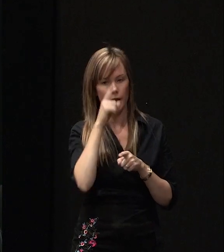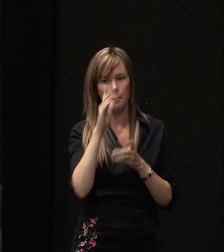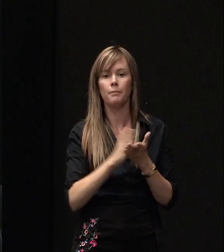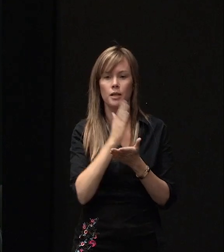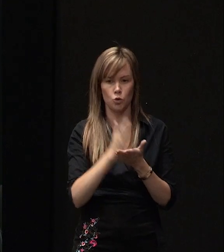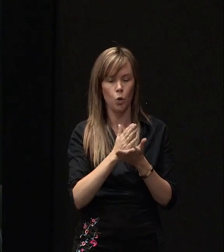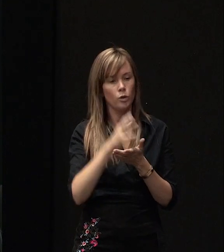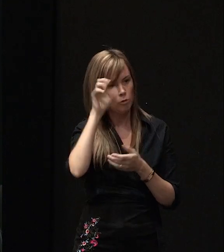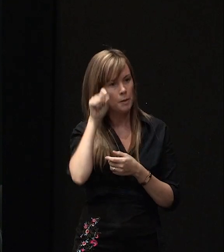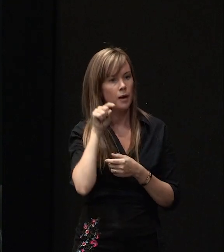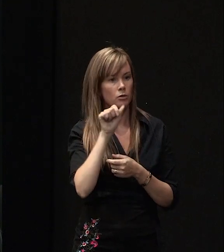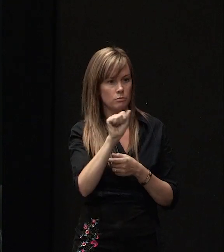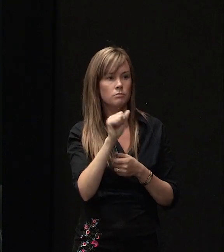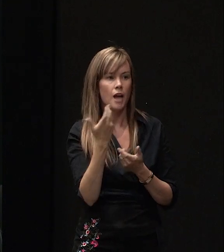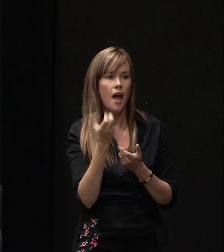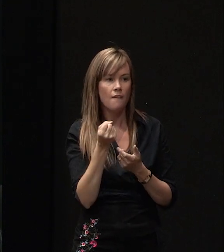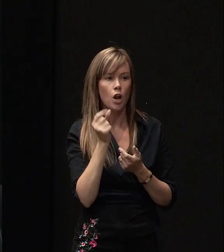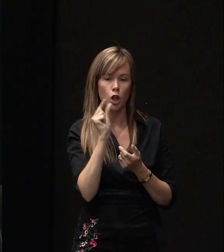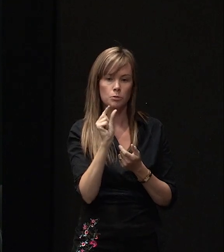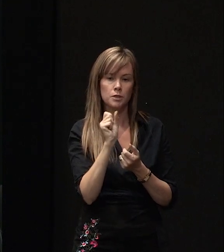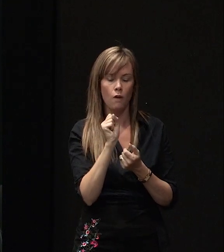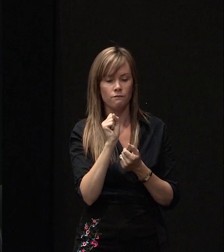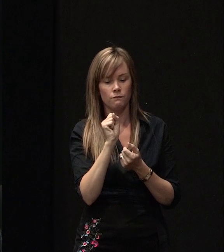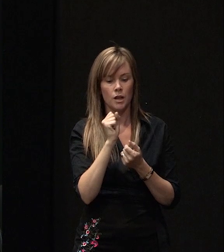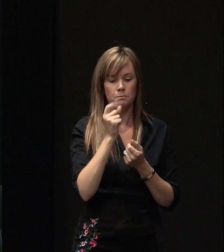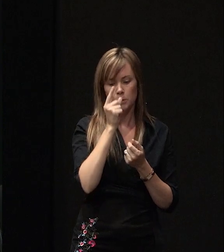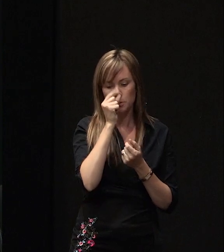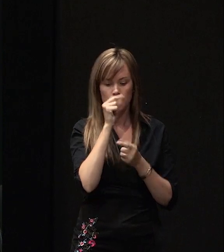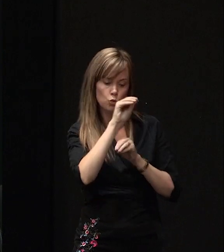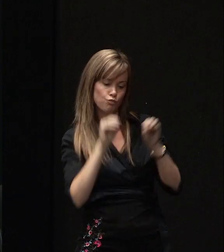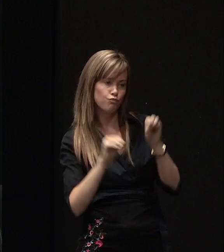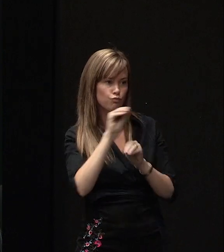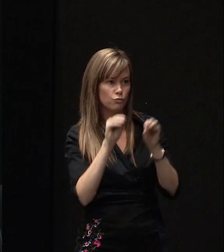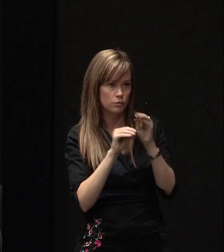that's taken into account. There's a little bit of room for us to be able to juggle the programme if we need to.